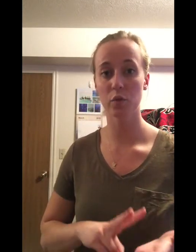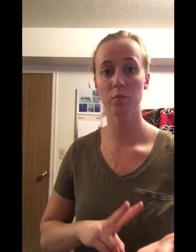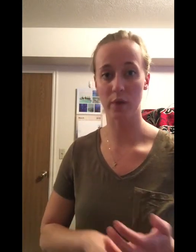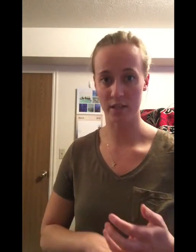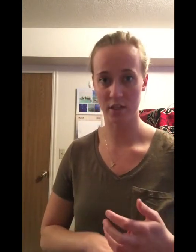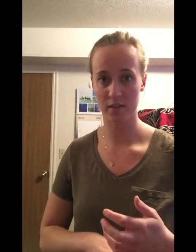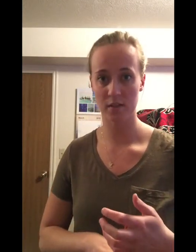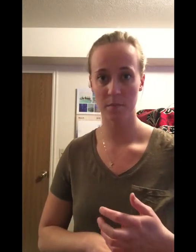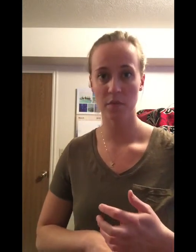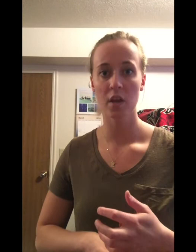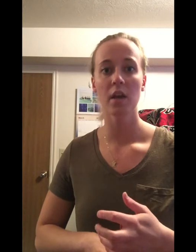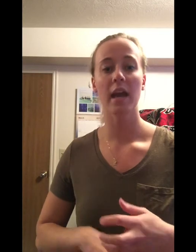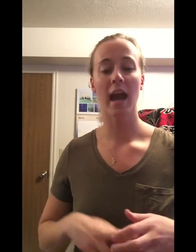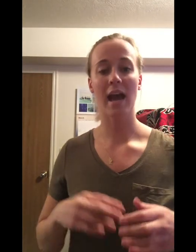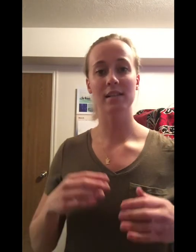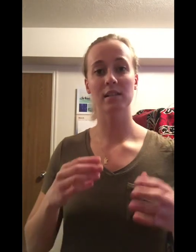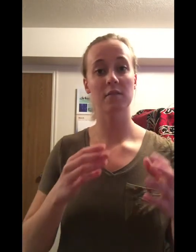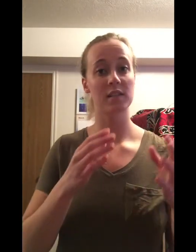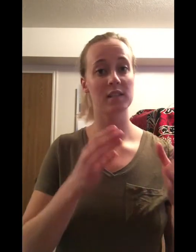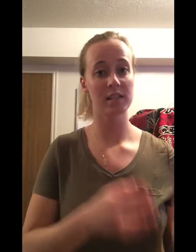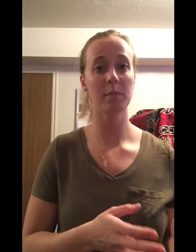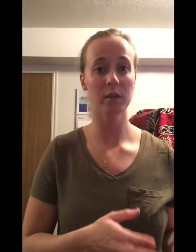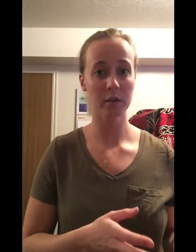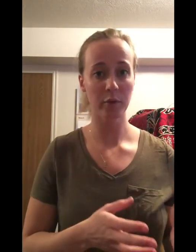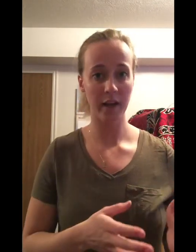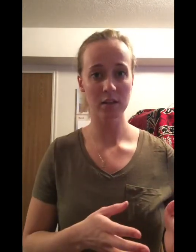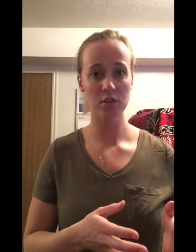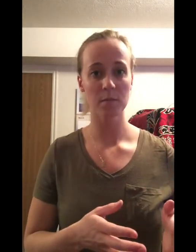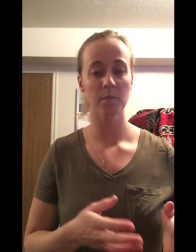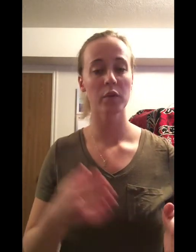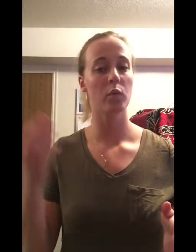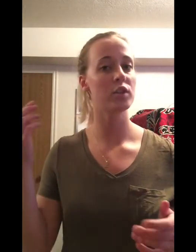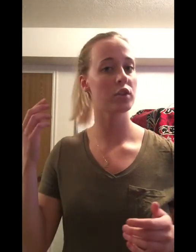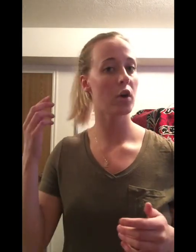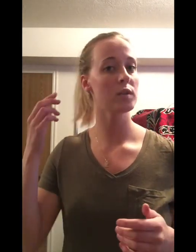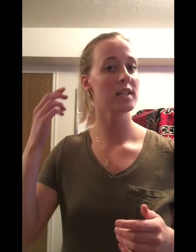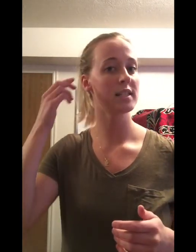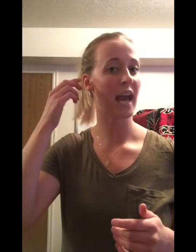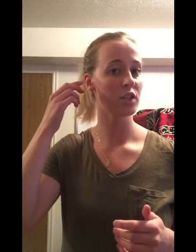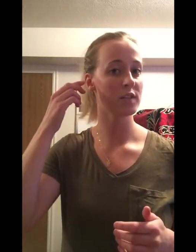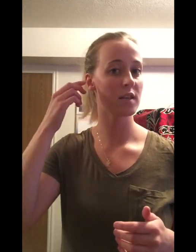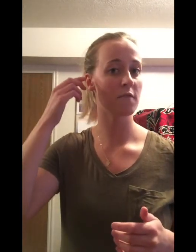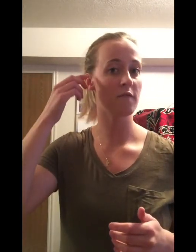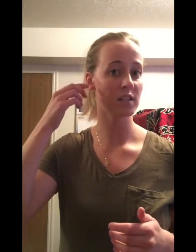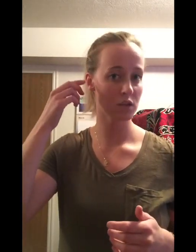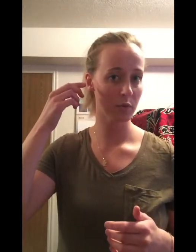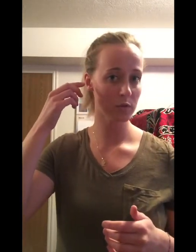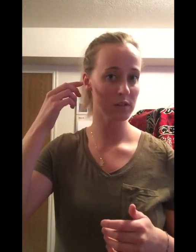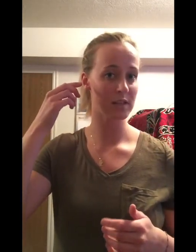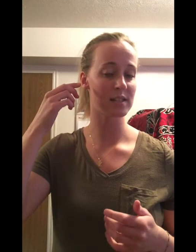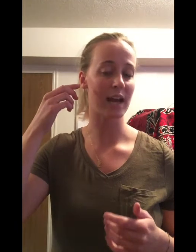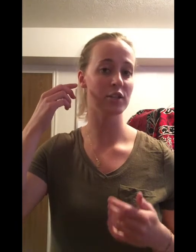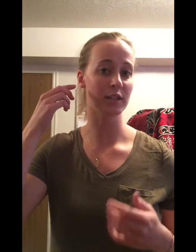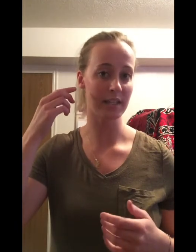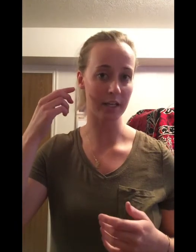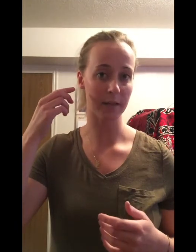branches. It has the vestibular branch, which goes and attaches to the vestibules inside your ear,